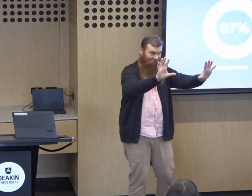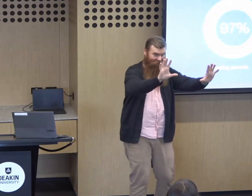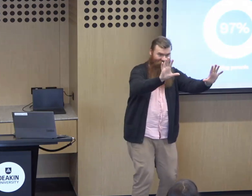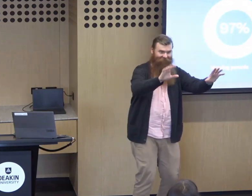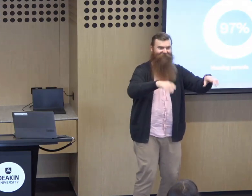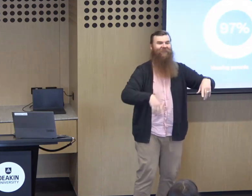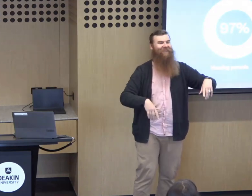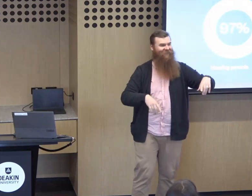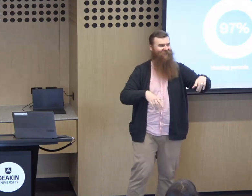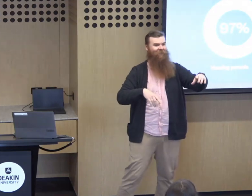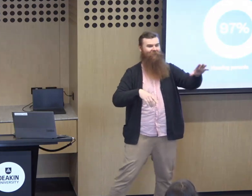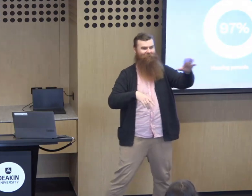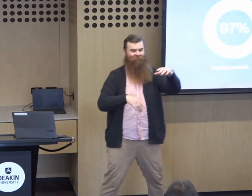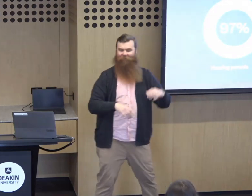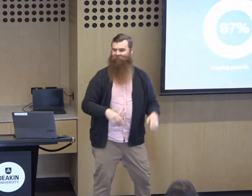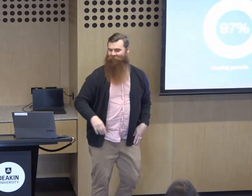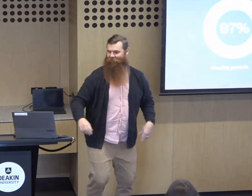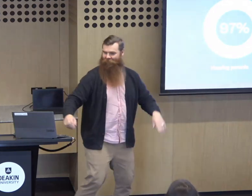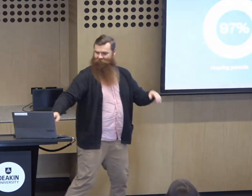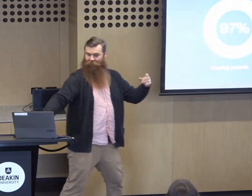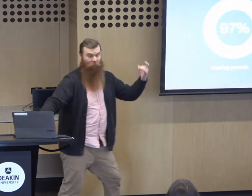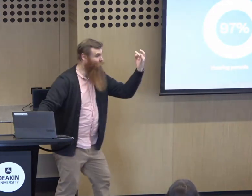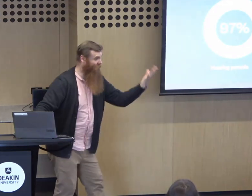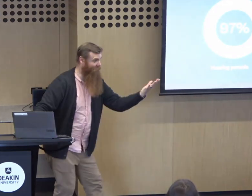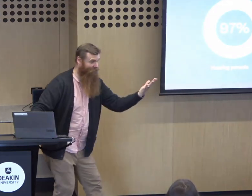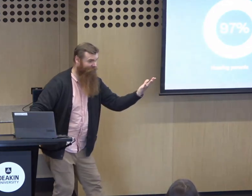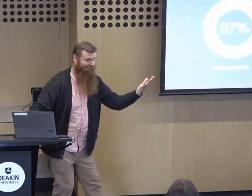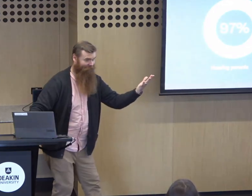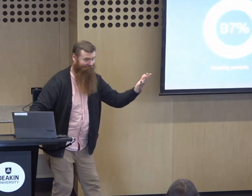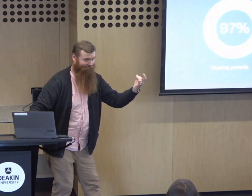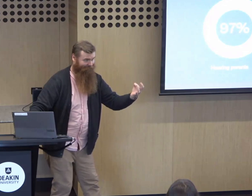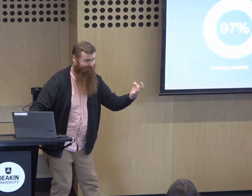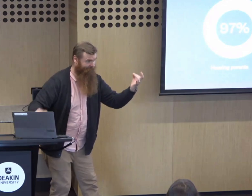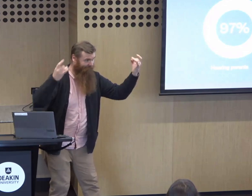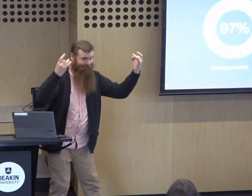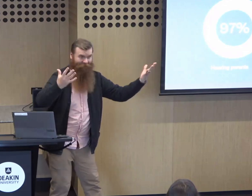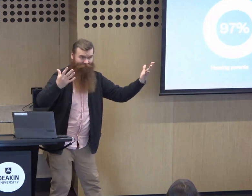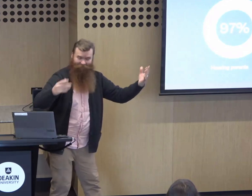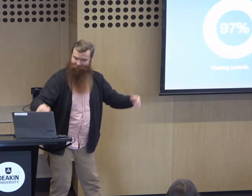Okay. All right. Let me, let me reveal that number to you. Are you ready? Drum roll.